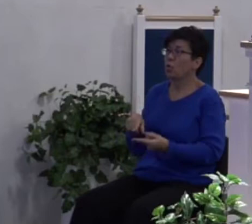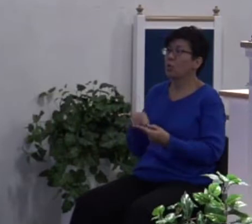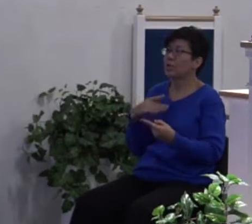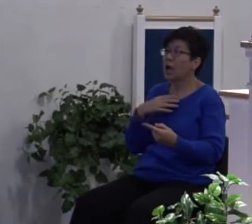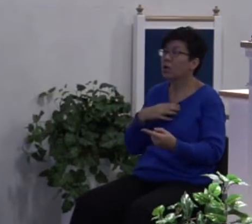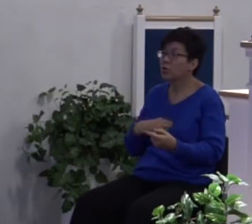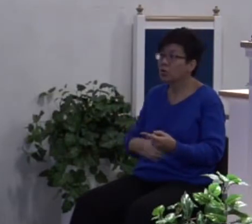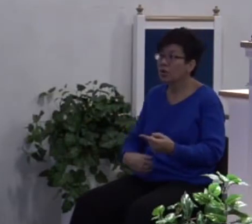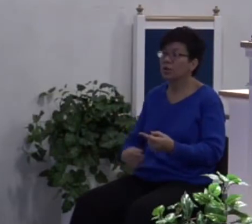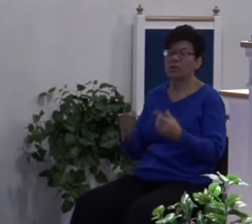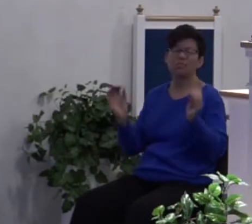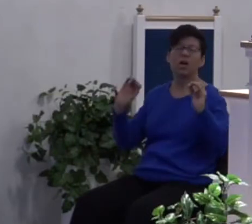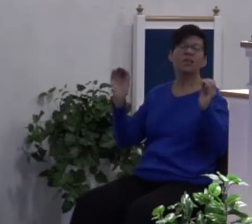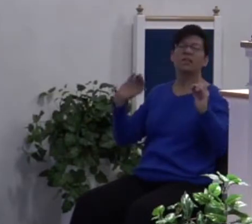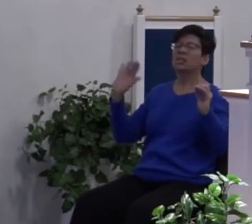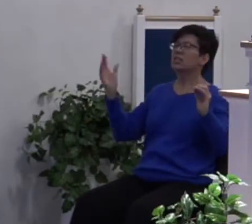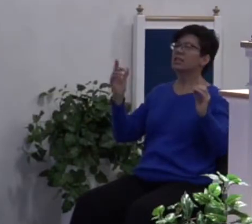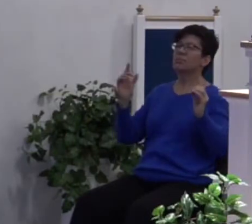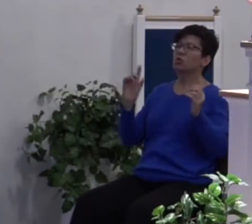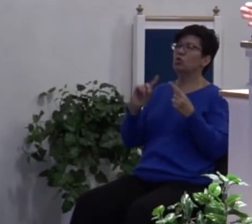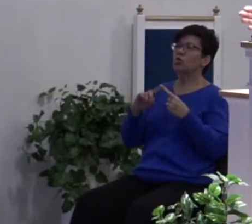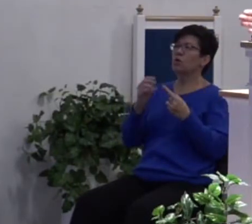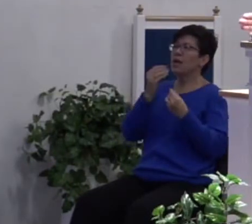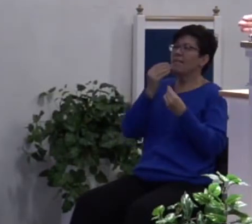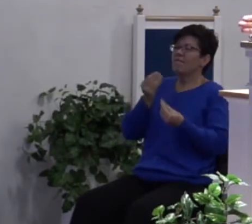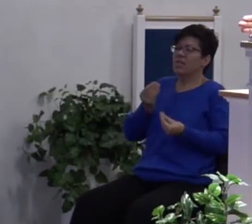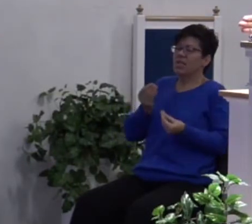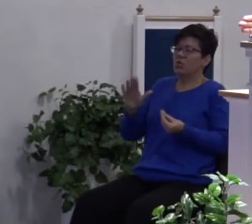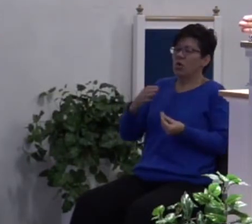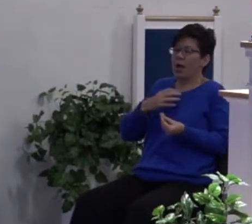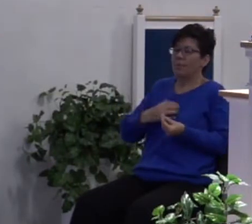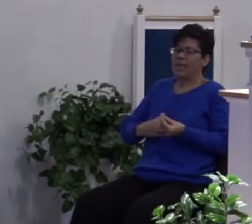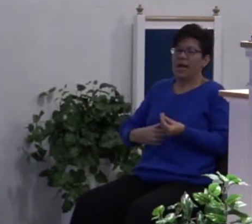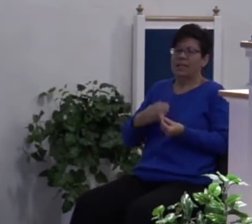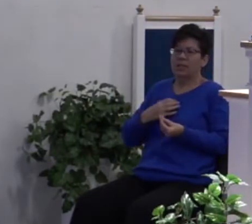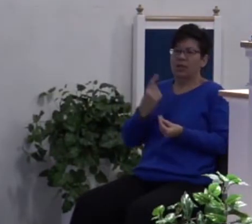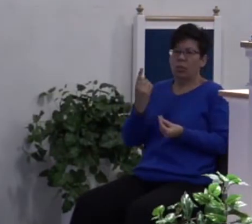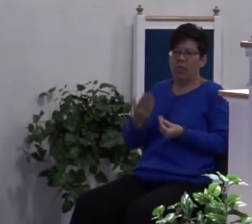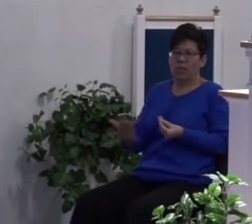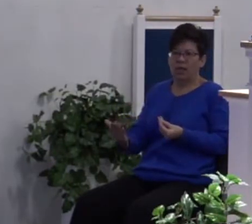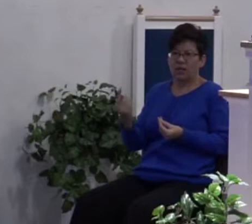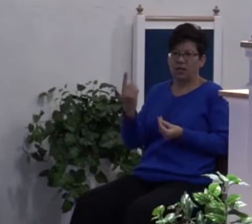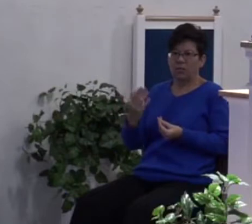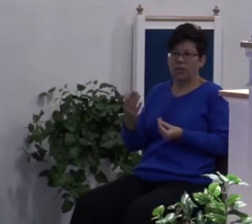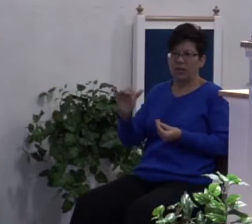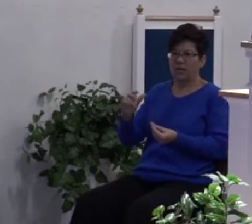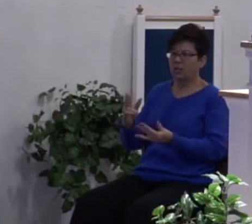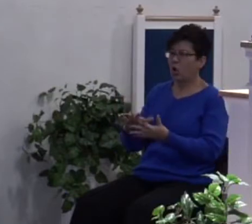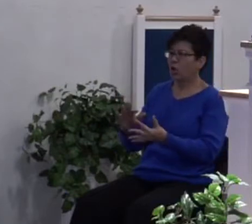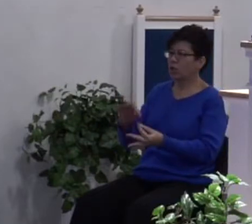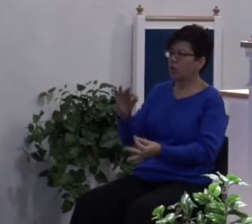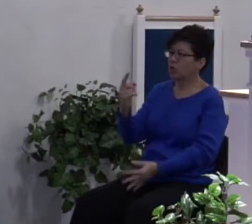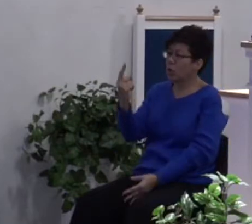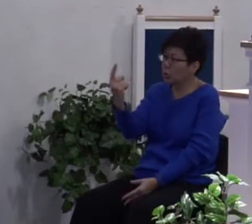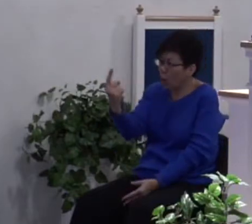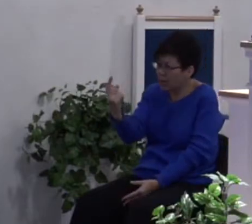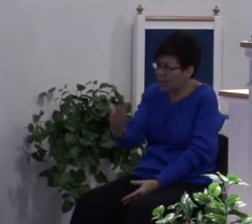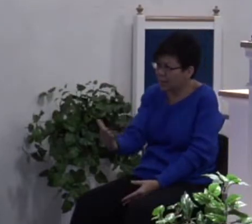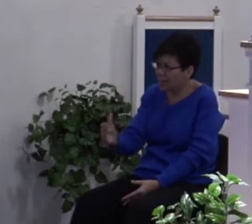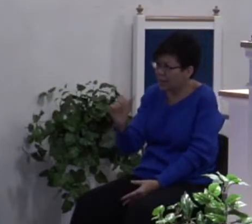and nothing seems to be able to feed your appetite. Only one thing. That's the Holy Ghost. Only one thing can quench your